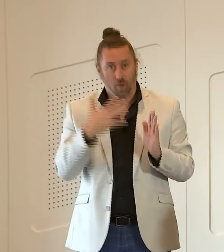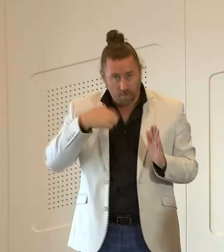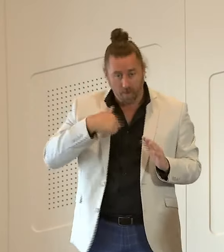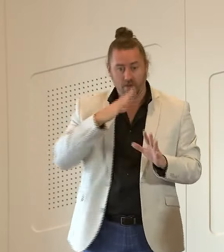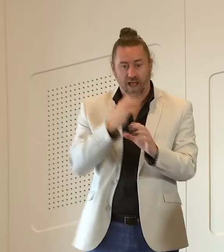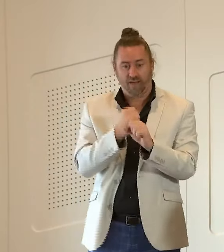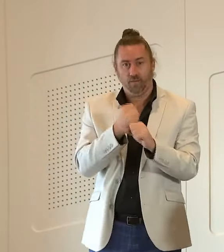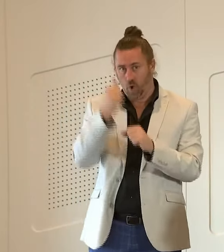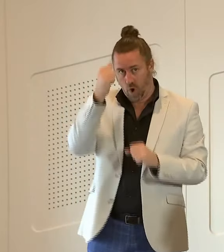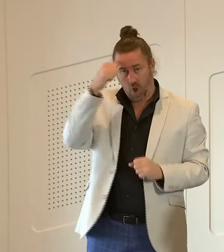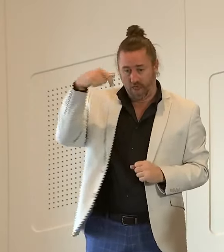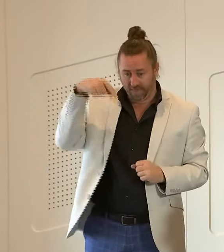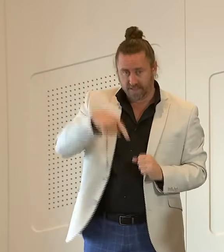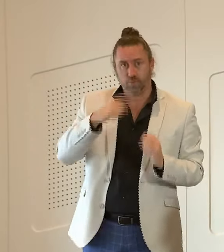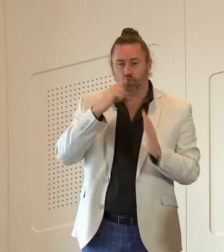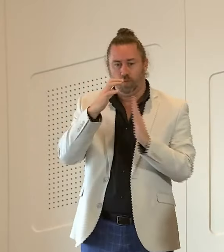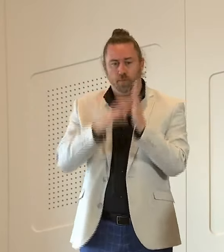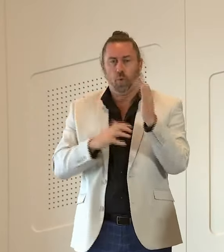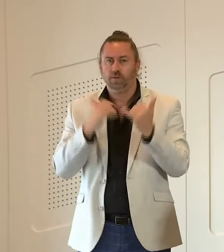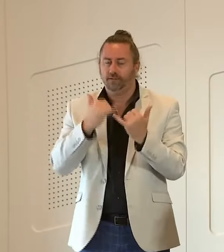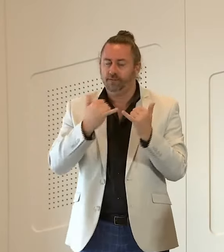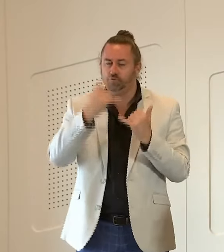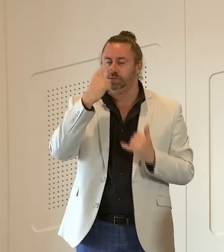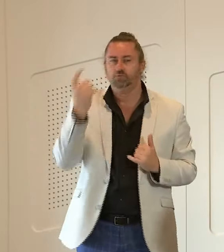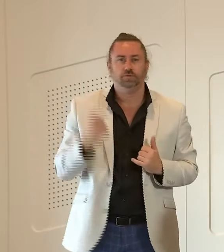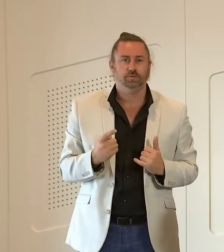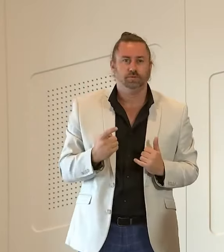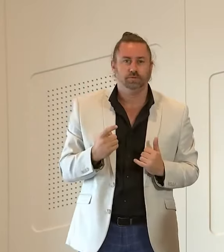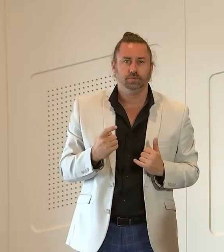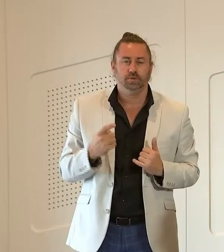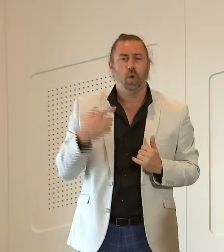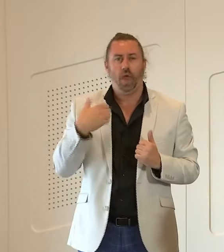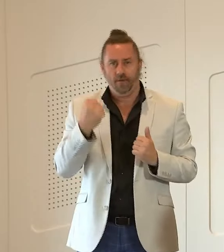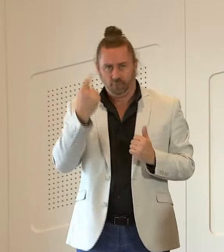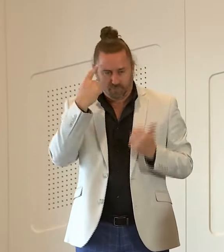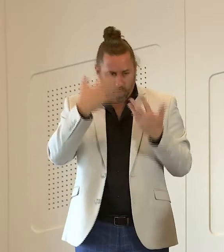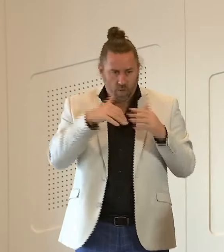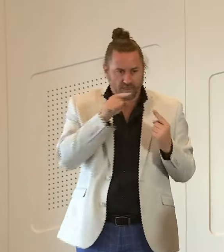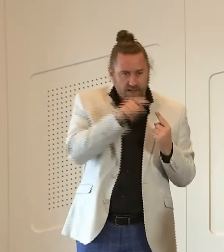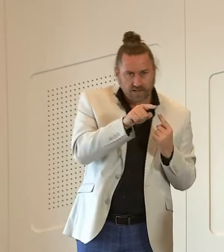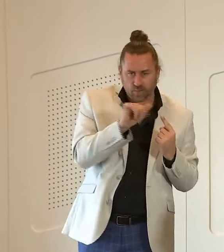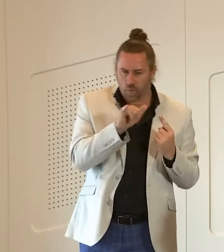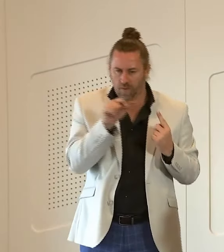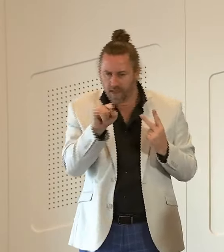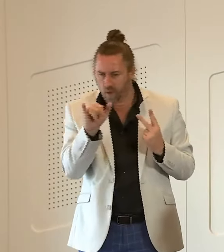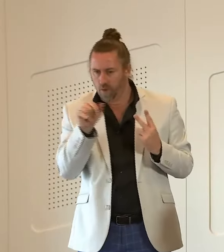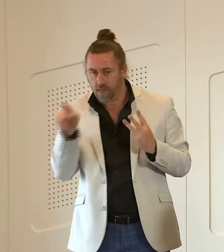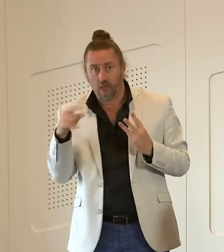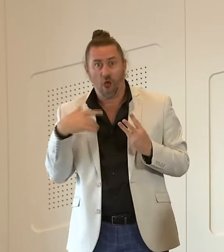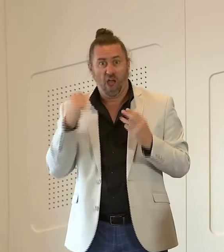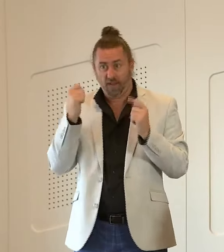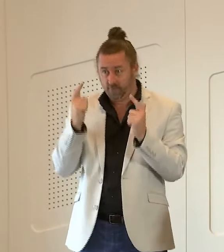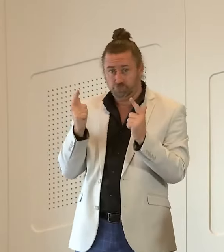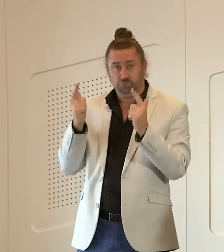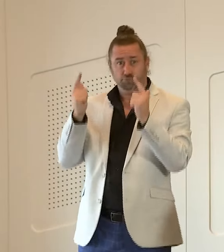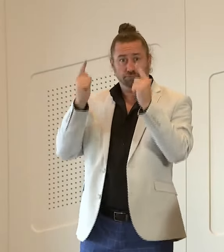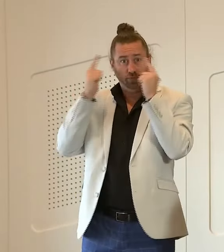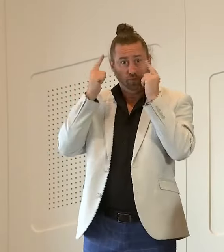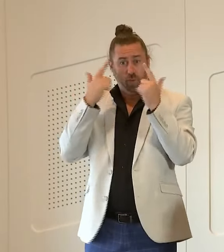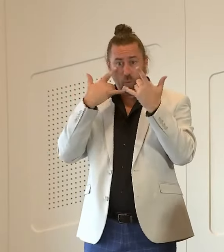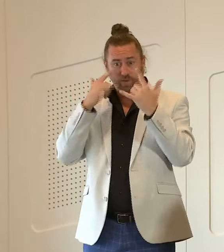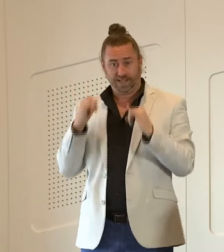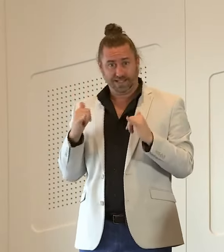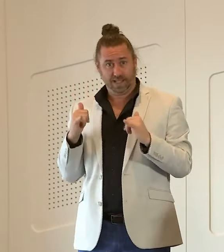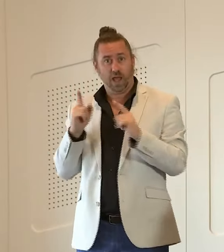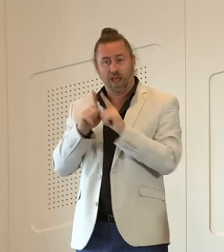seriously and we've been canvassing options we've also during this time i've also sought advice from the crown solicitor and the solicitor general